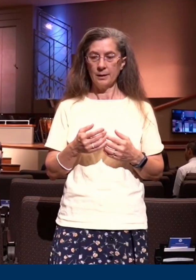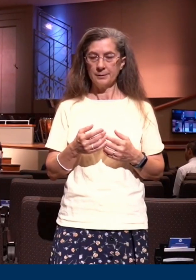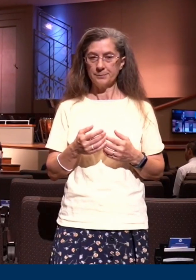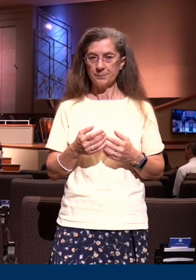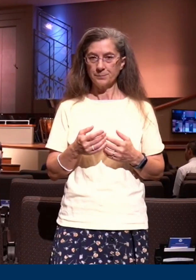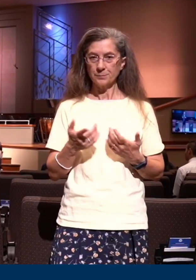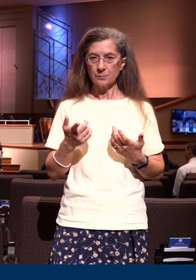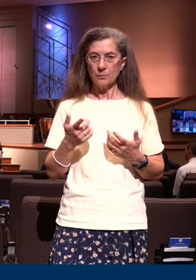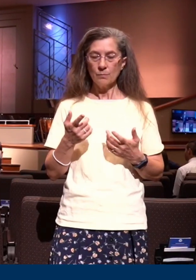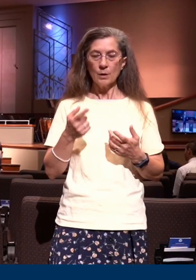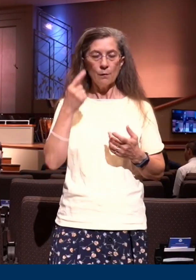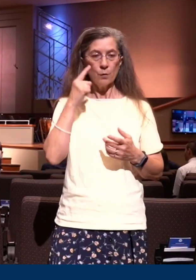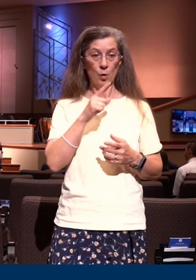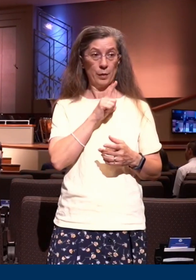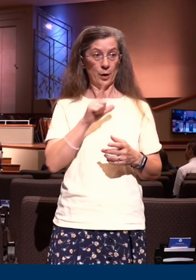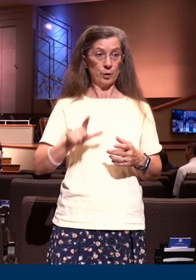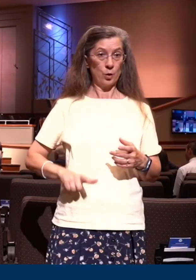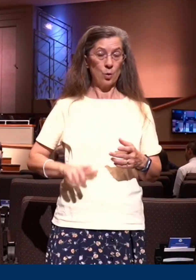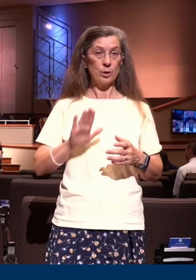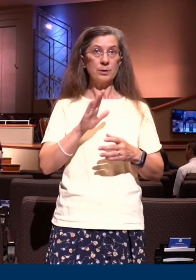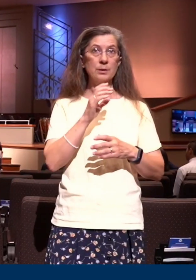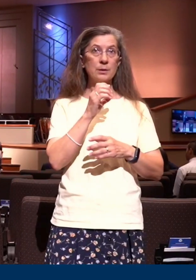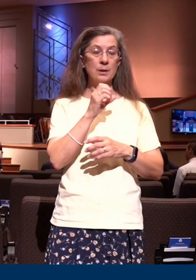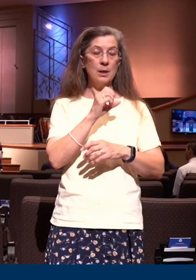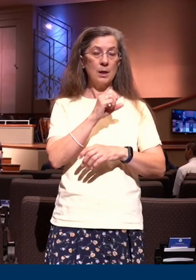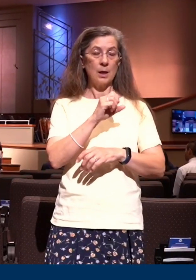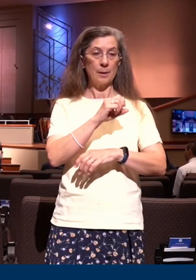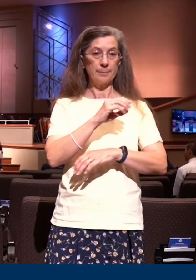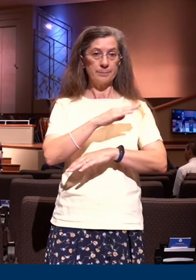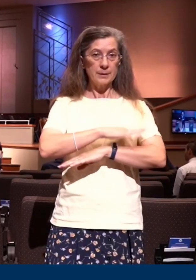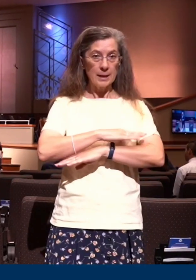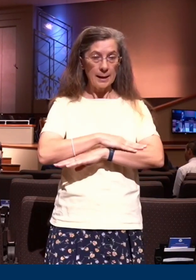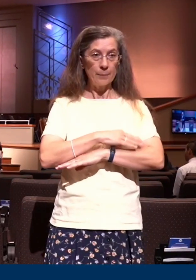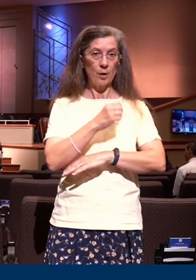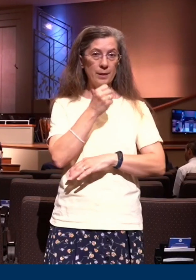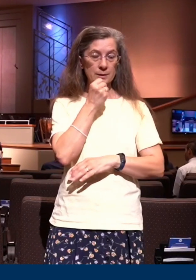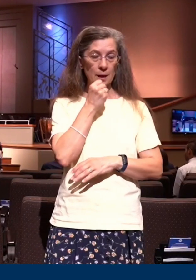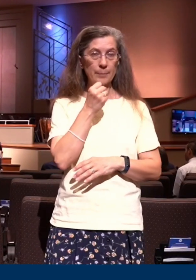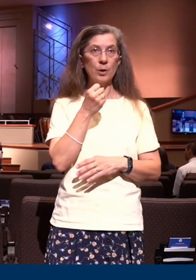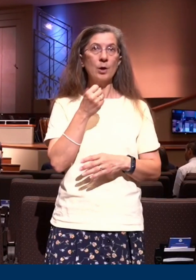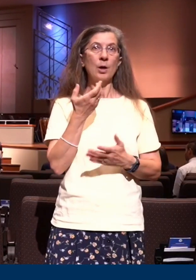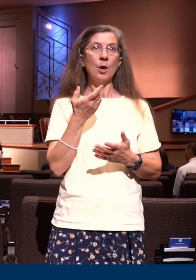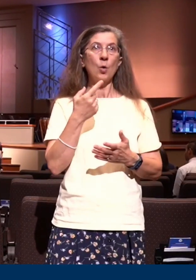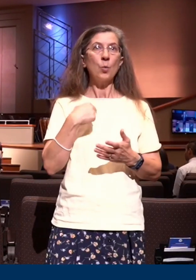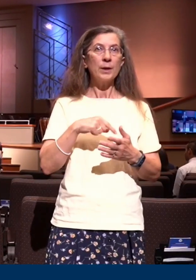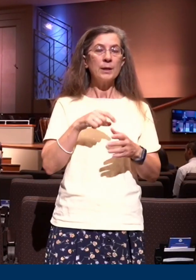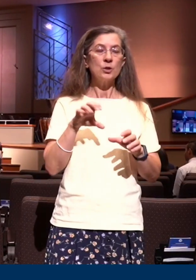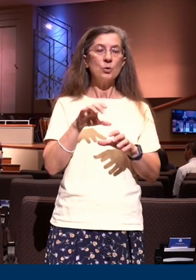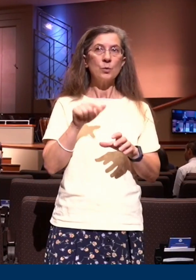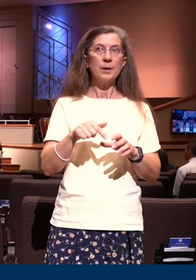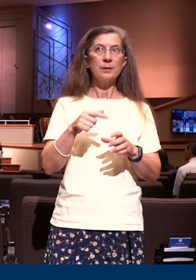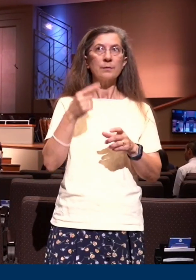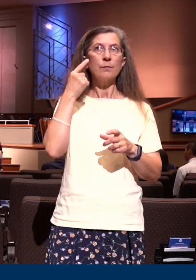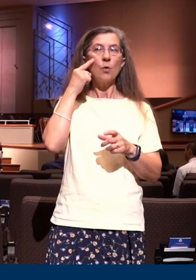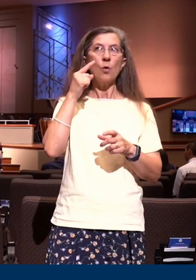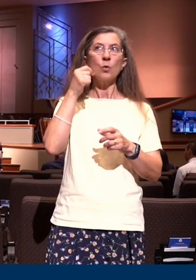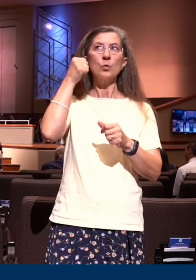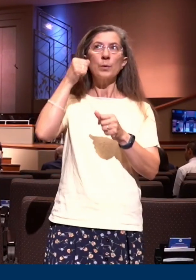remembering we are doing this in remembrance of Him we are not getting saved again and again and again